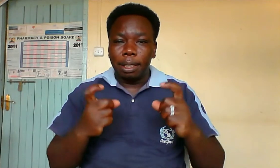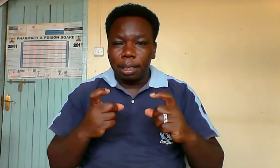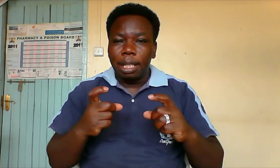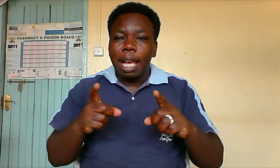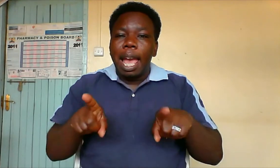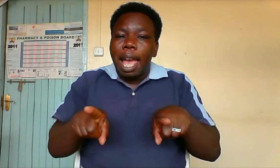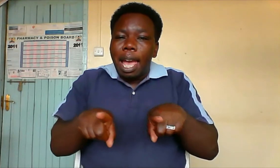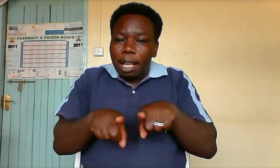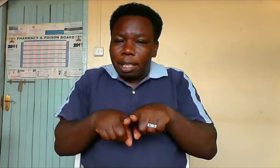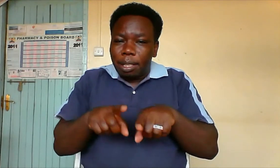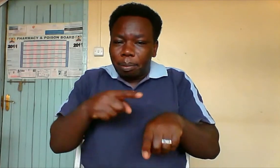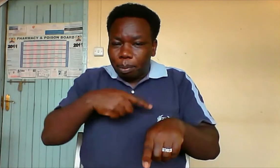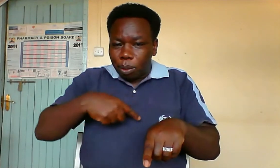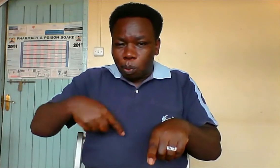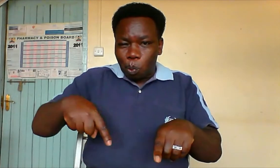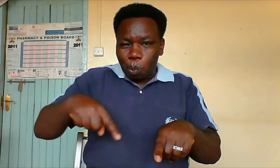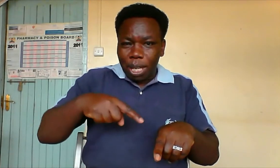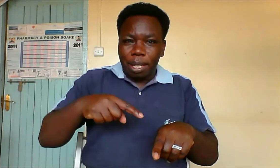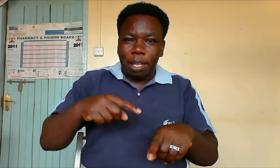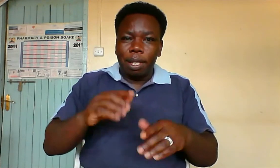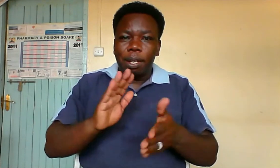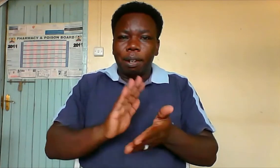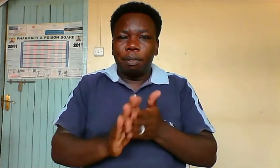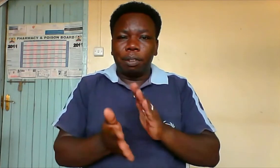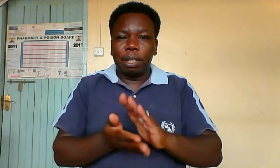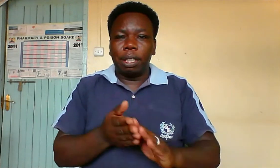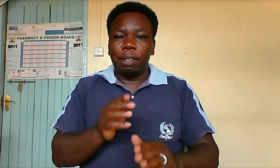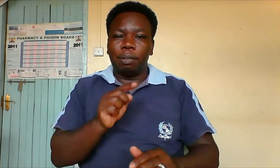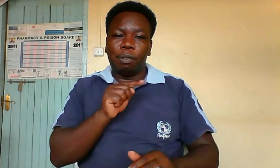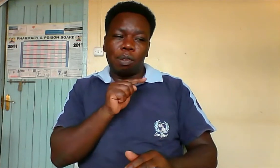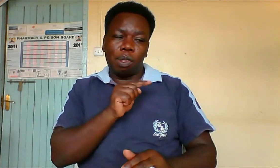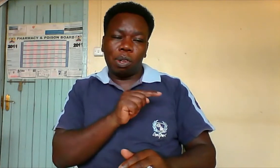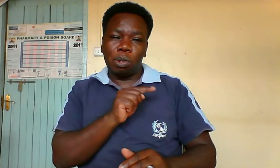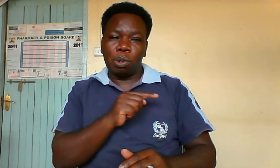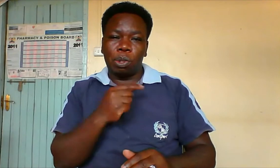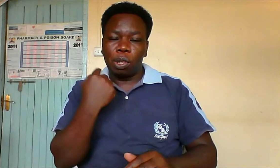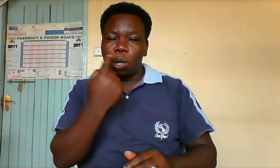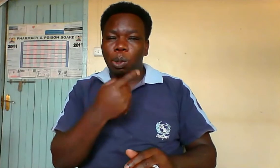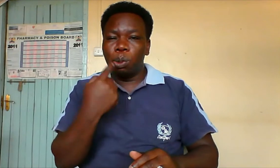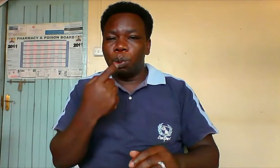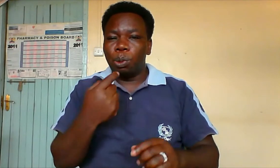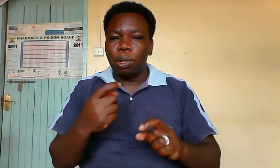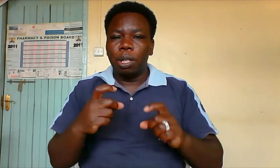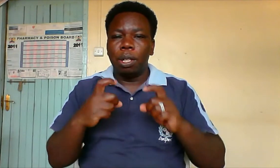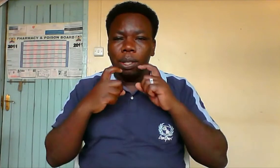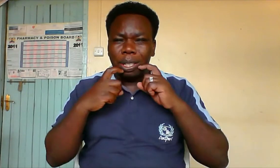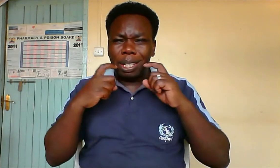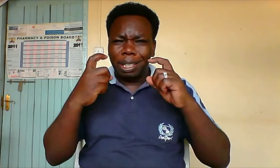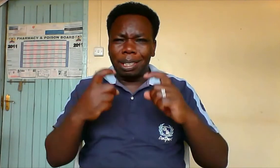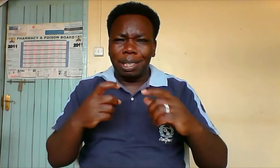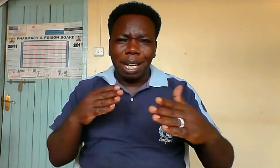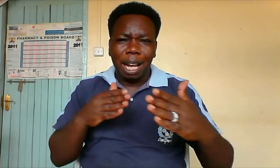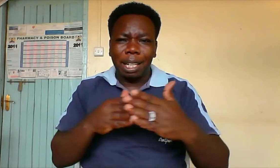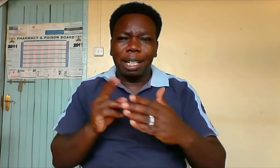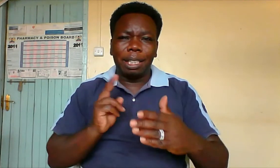as we forgive those who sin against